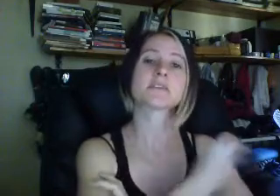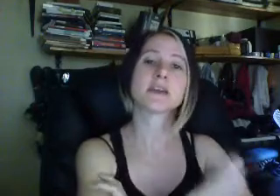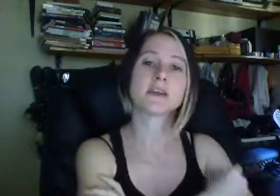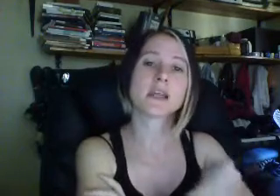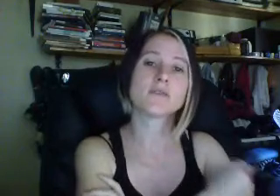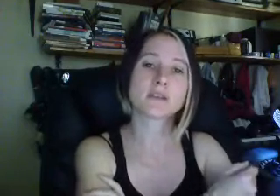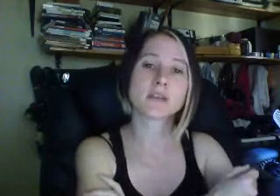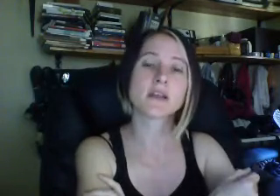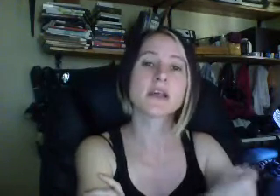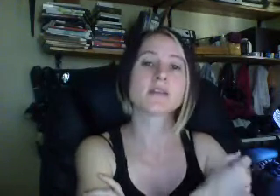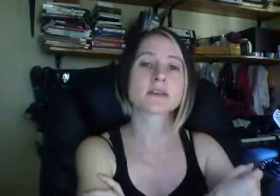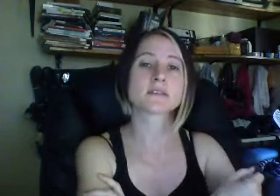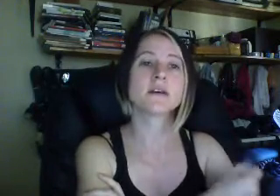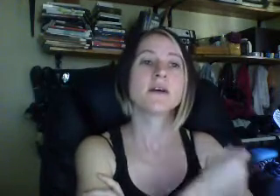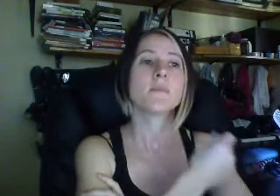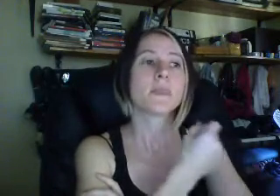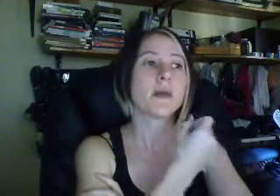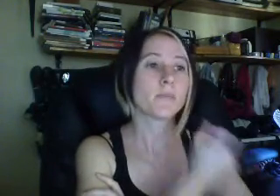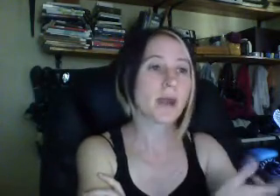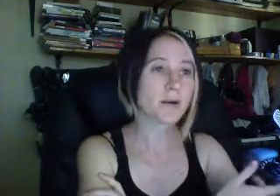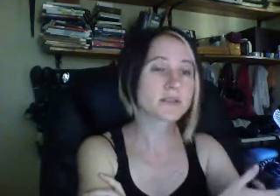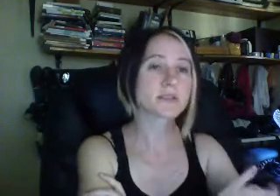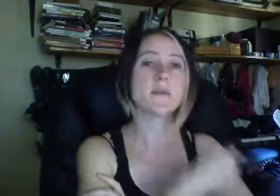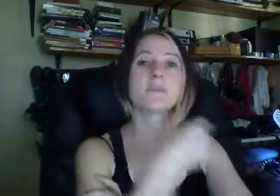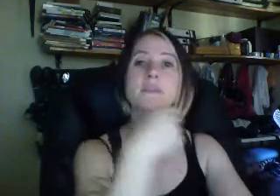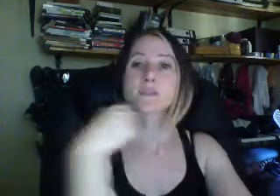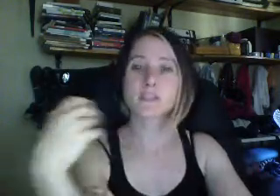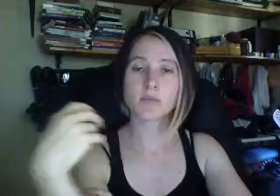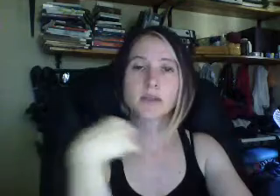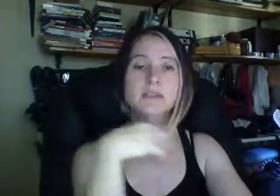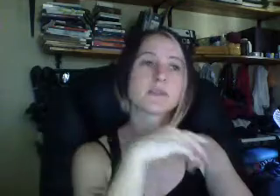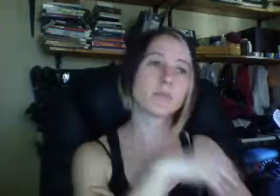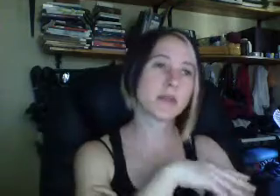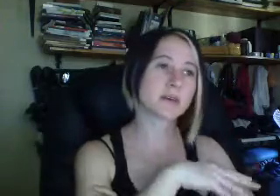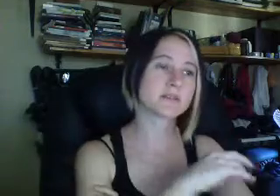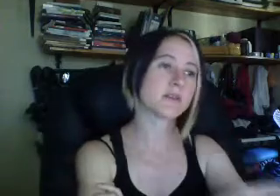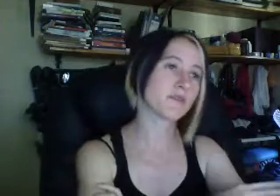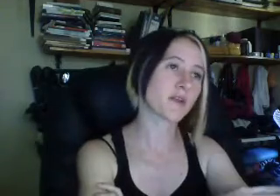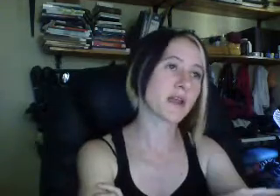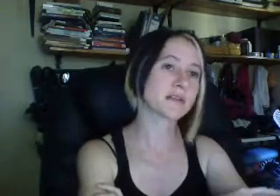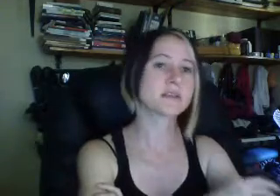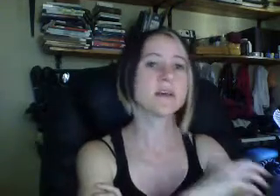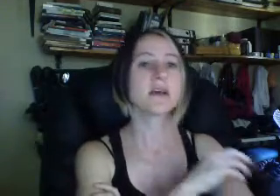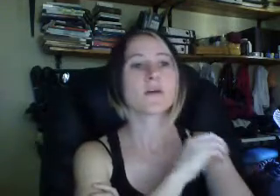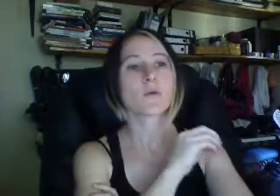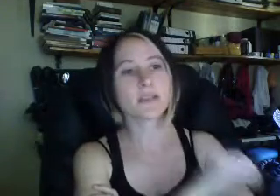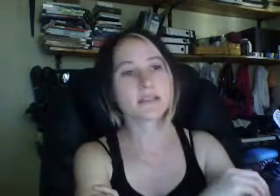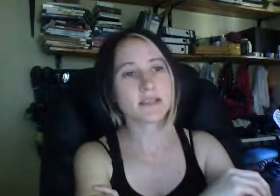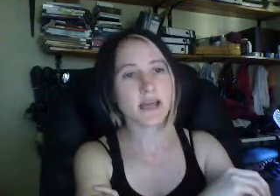They take in everything that their parents, their siblings, their peers, their friends, what they see is